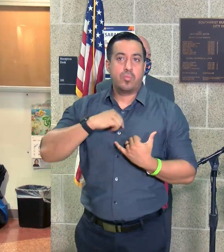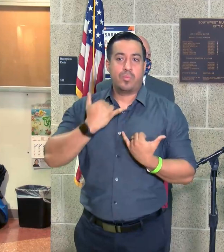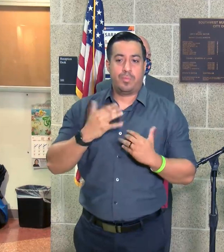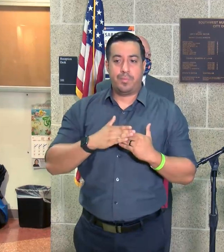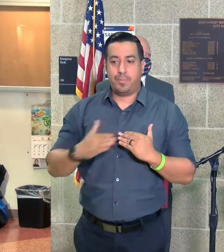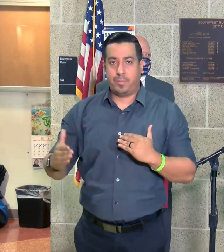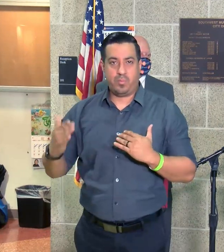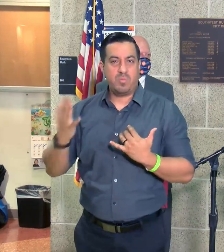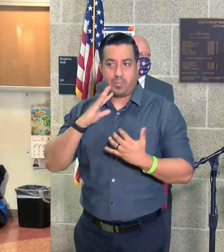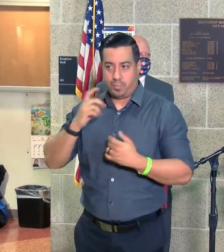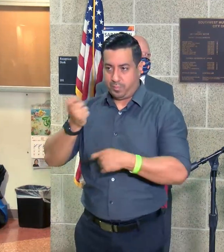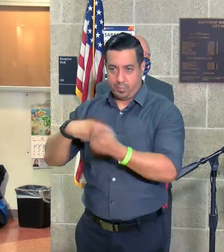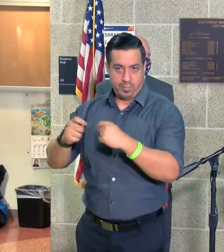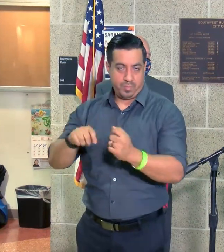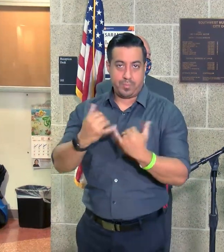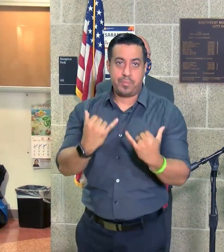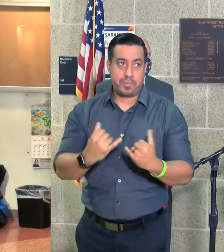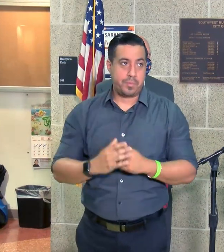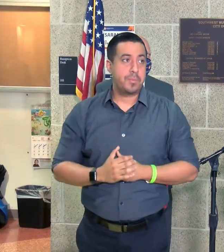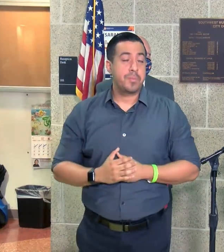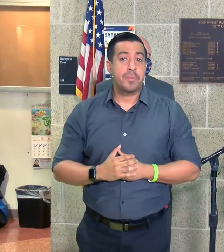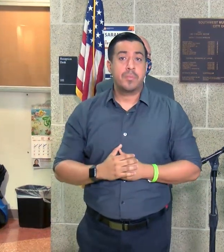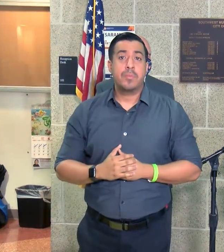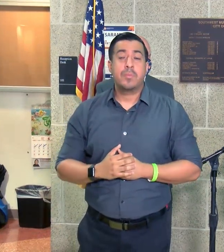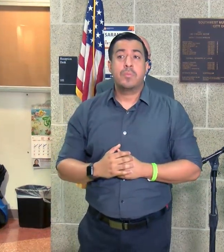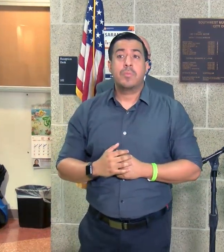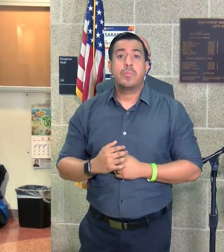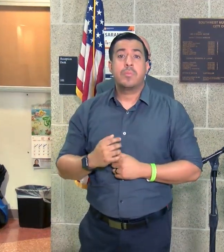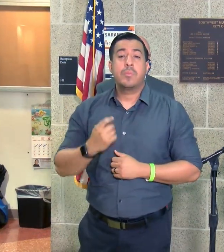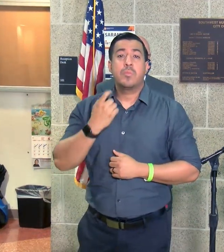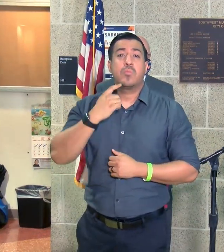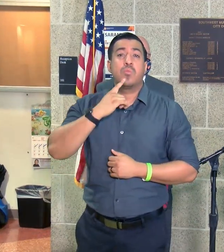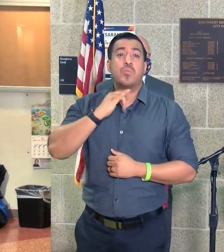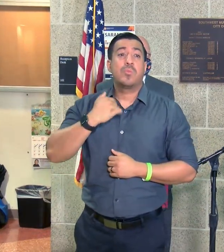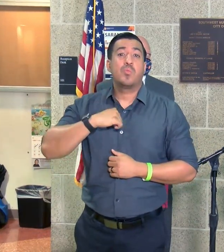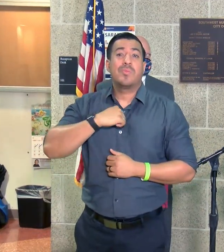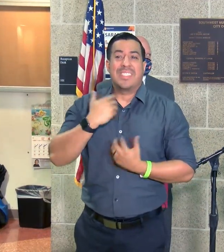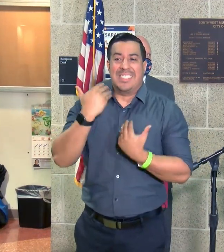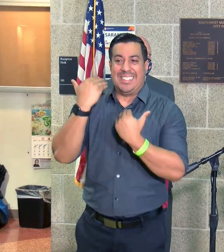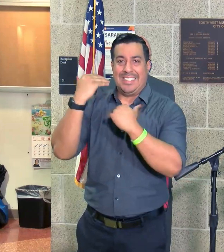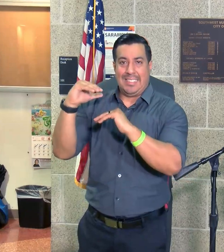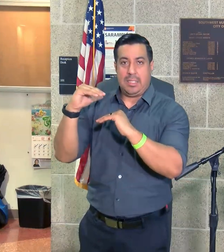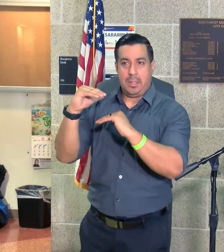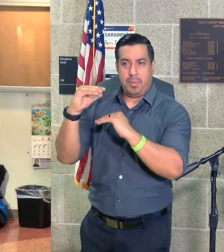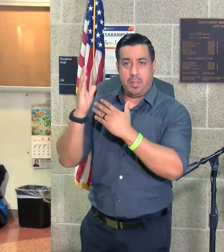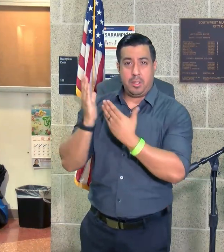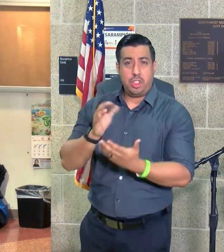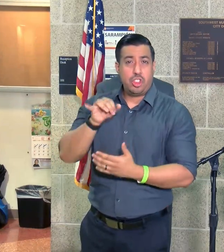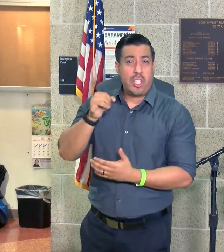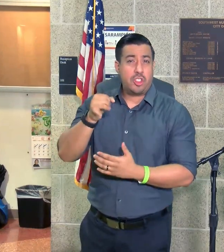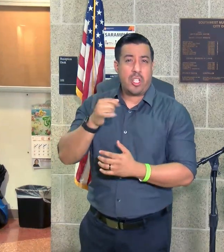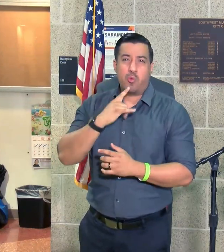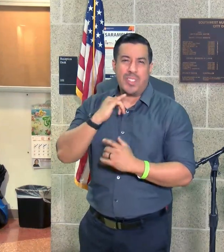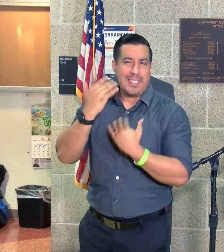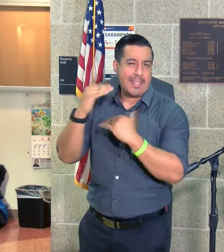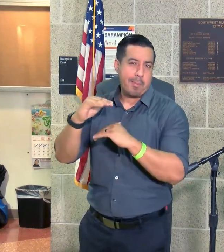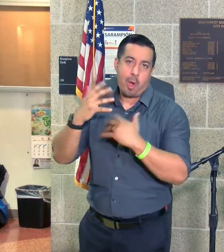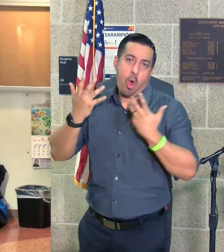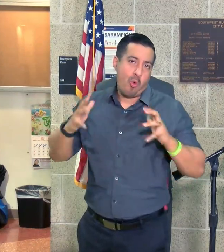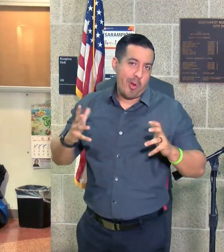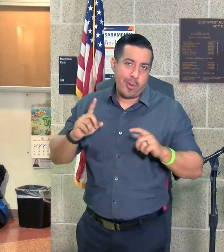forward on that end. We had very limited supply of J&J already within